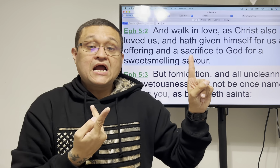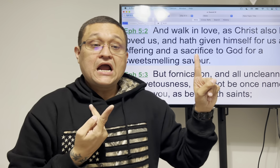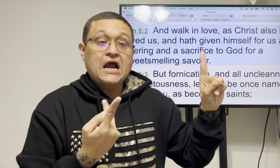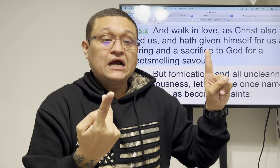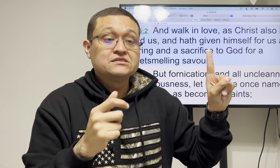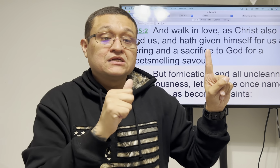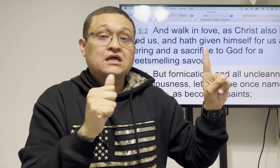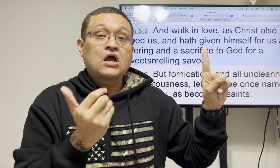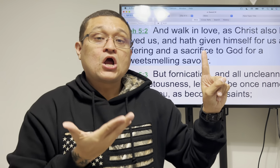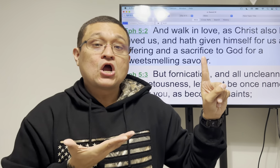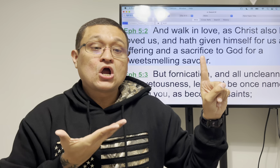for us